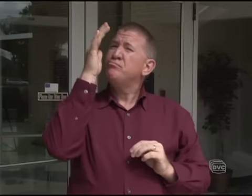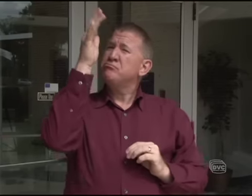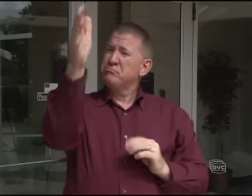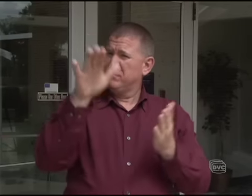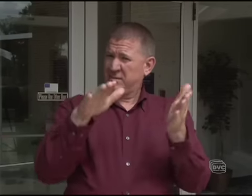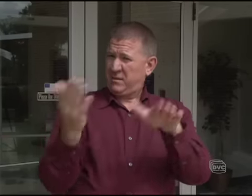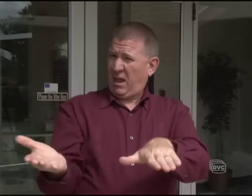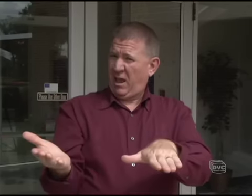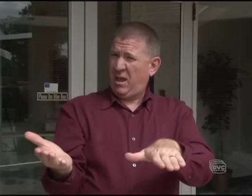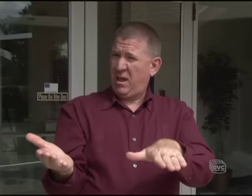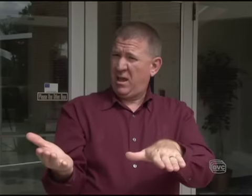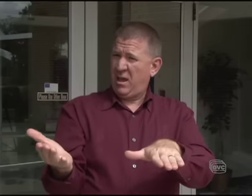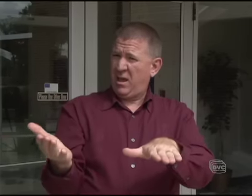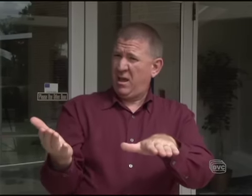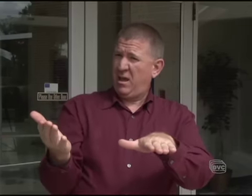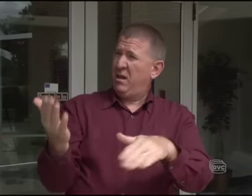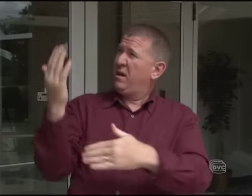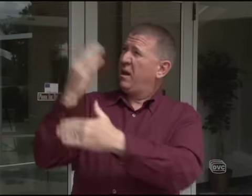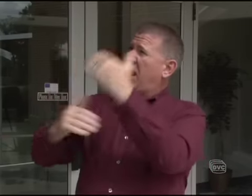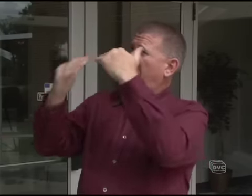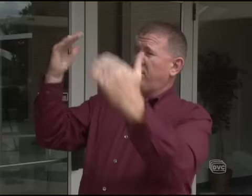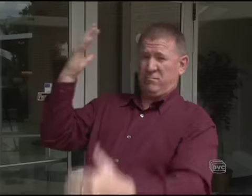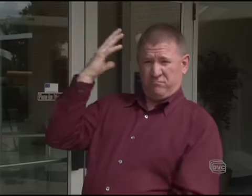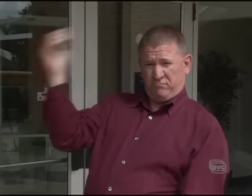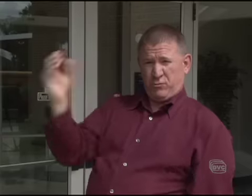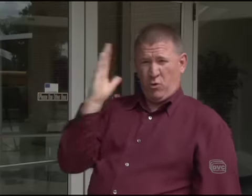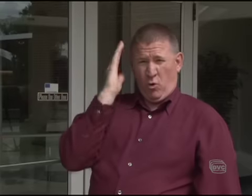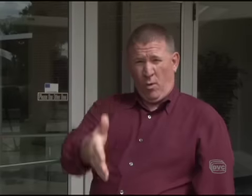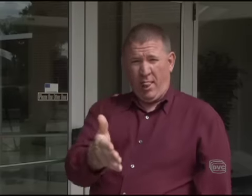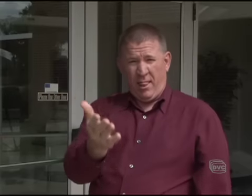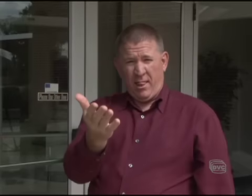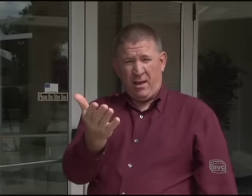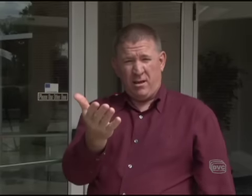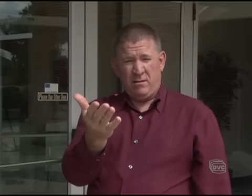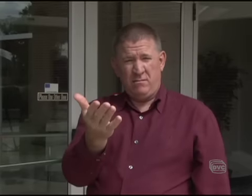You know, we're all going to die. But the question is, will you go to heaven?